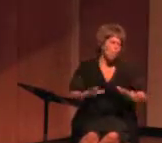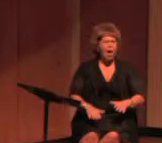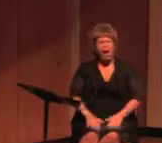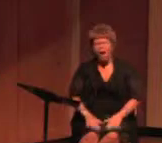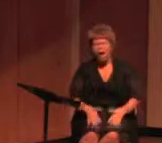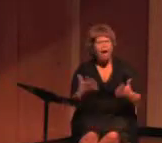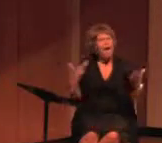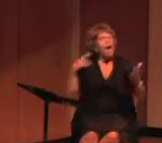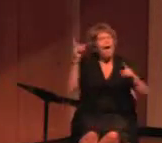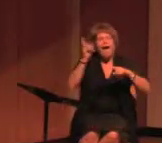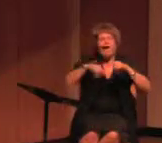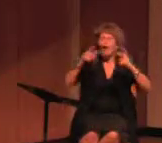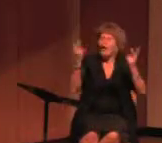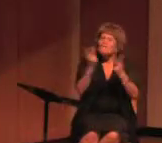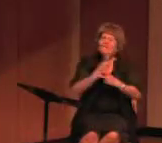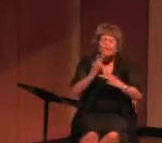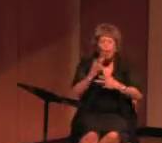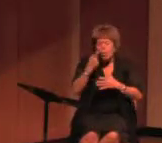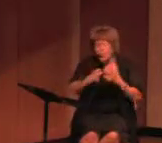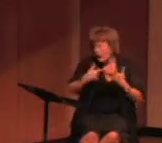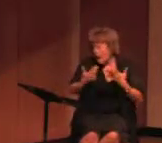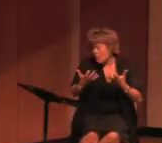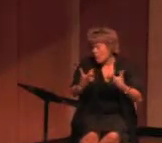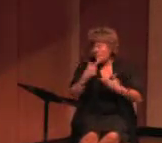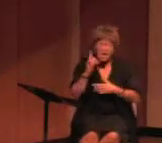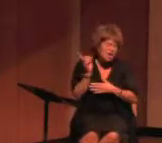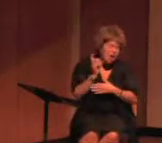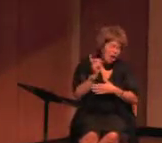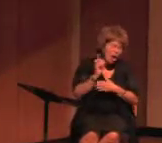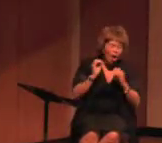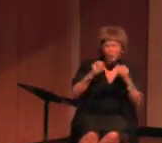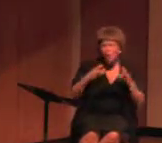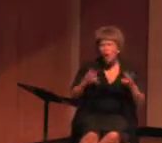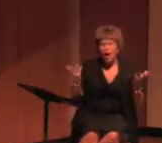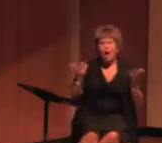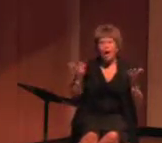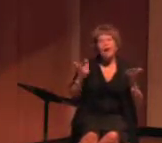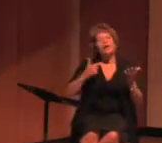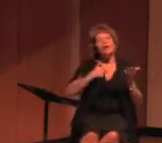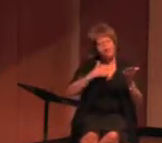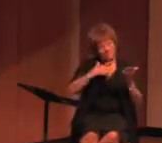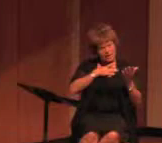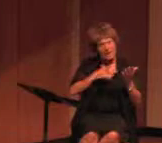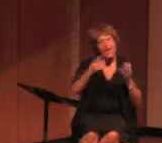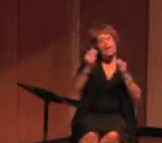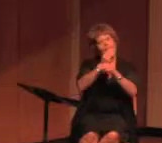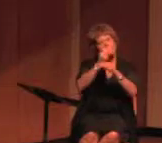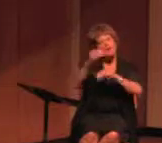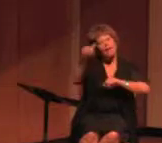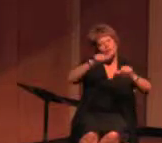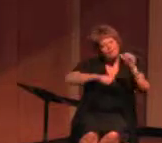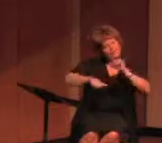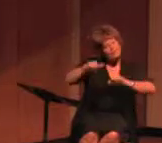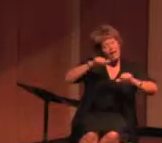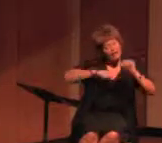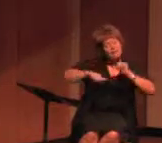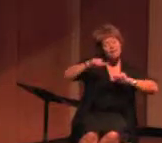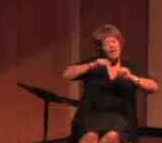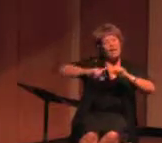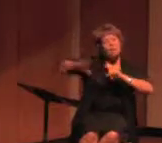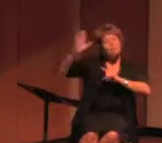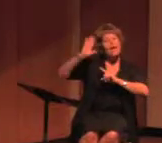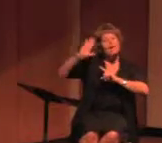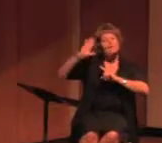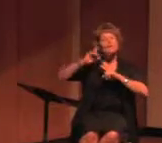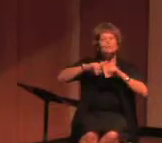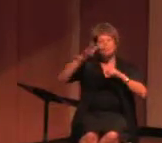I couldn't figure it out. Anything I wanted to do, there was always no way. I knew, I do like math and science. I didn't like math and science back then.